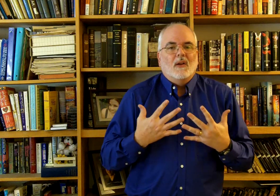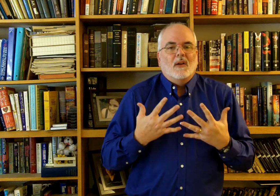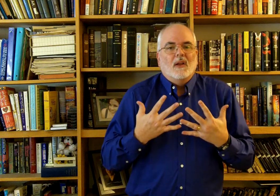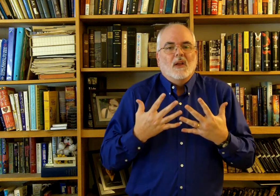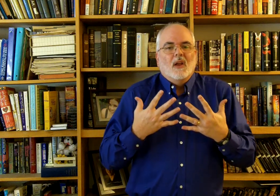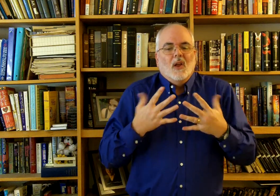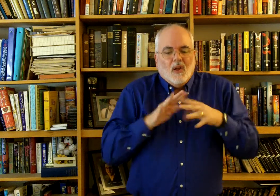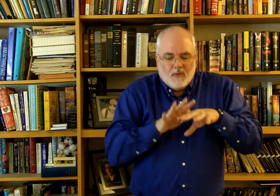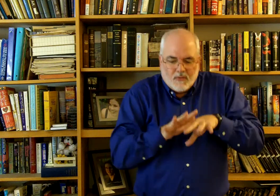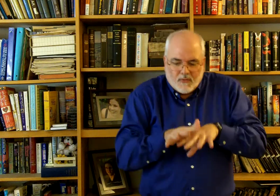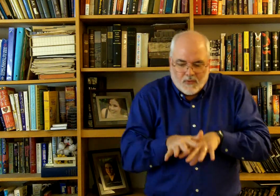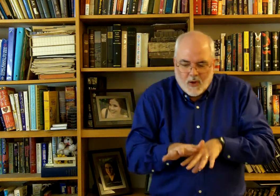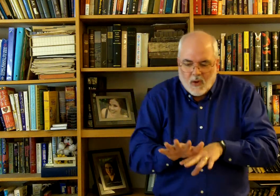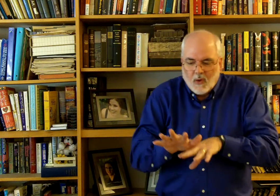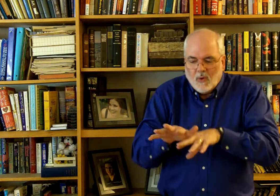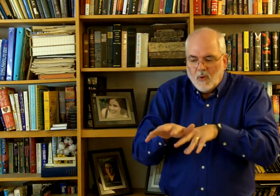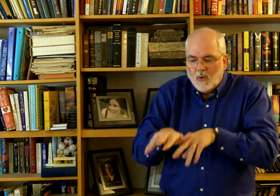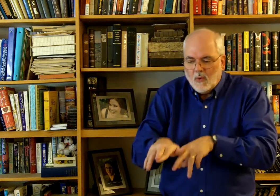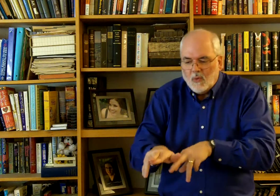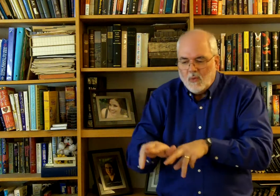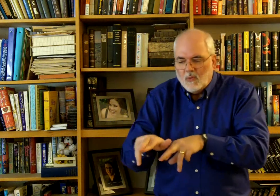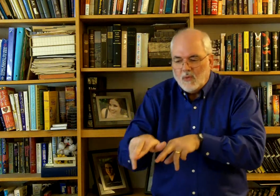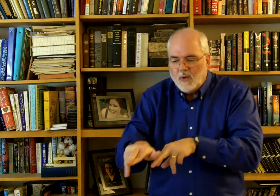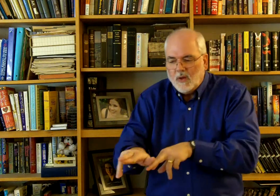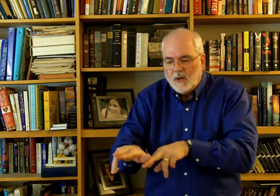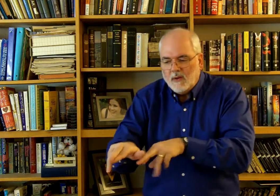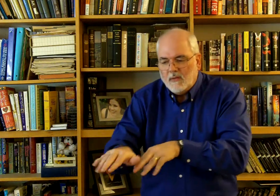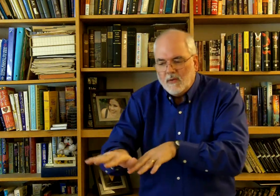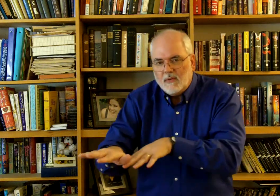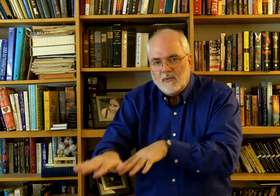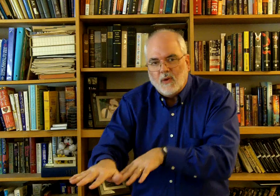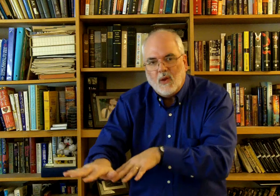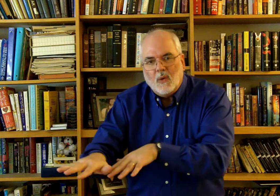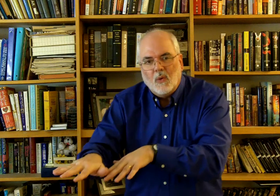Flow River Flow